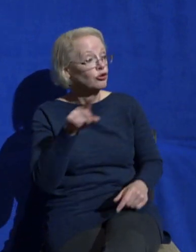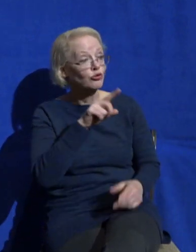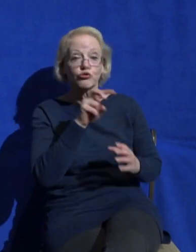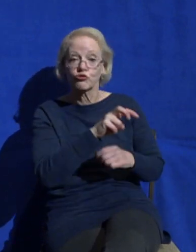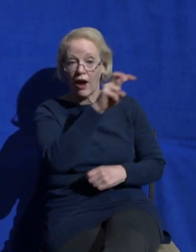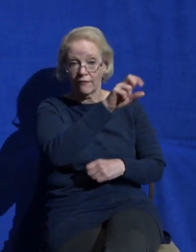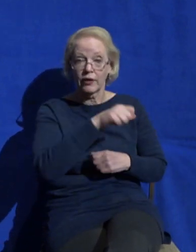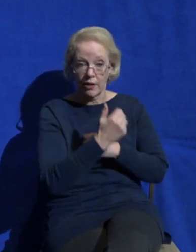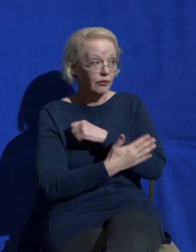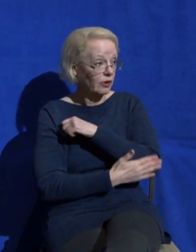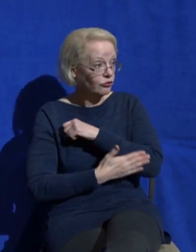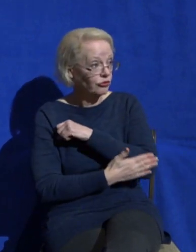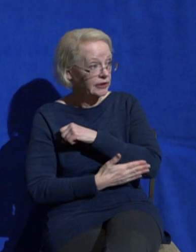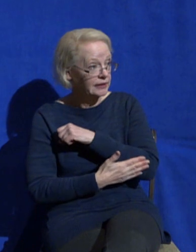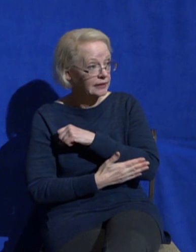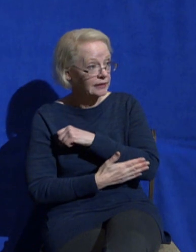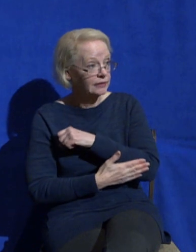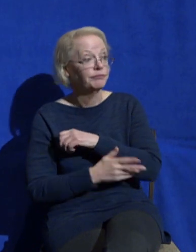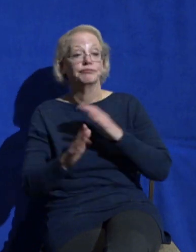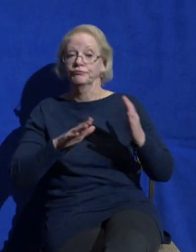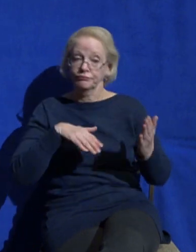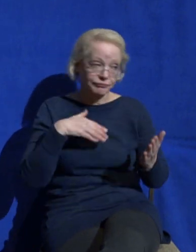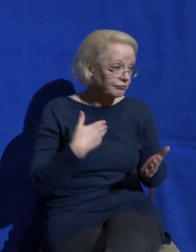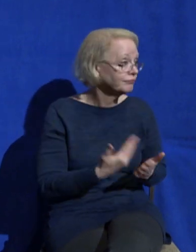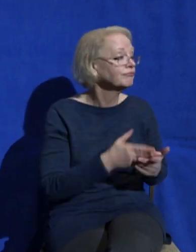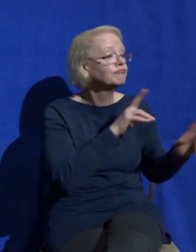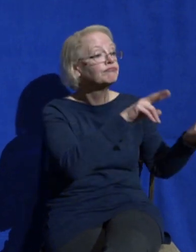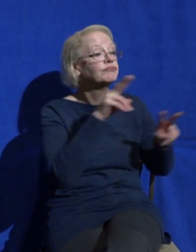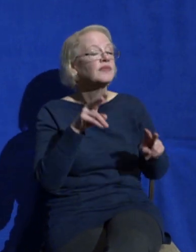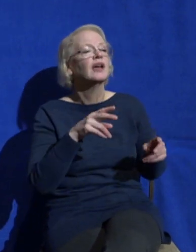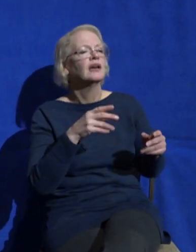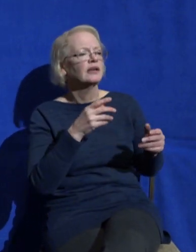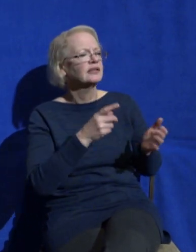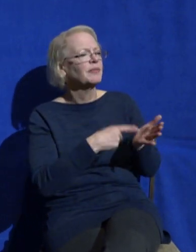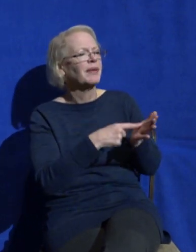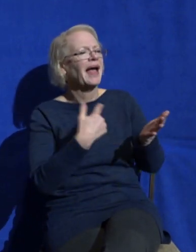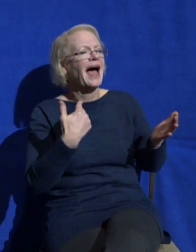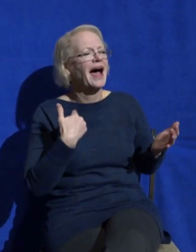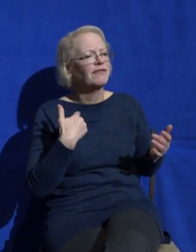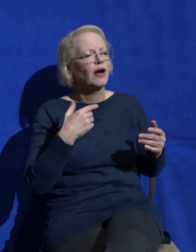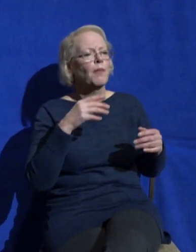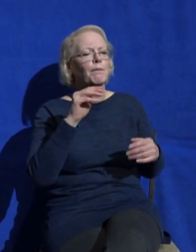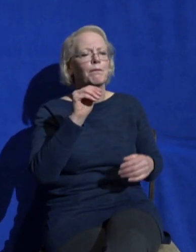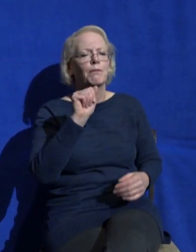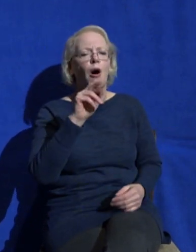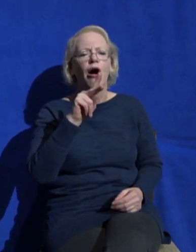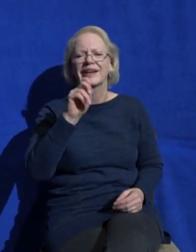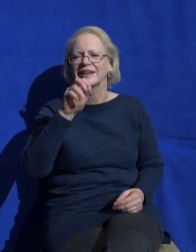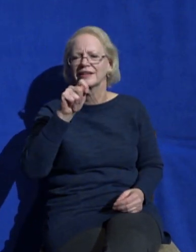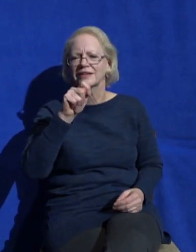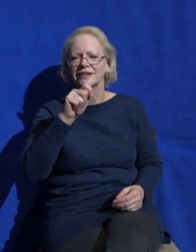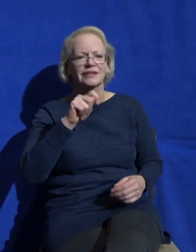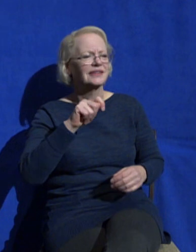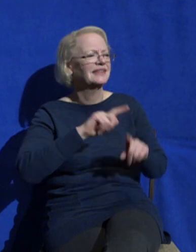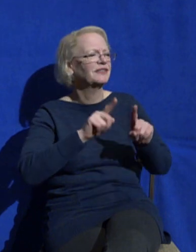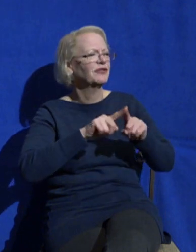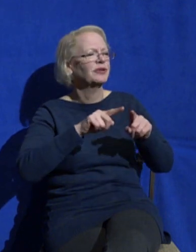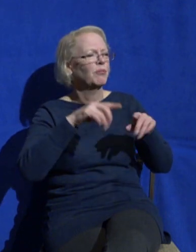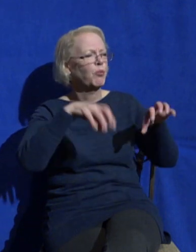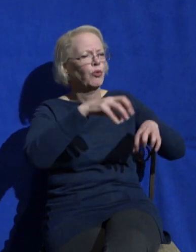times they'll have these open air like market places anybody seen those before you kind of walk through and you